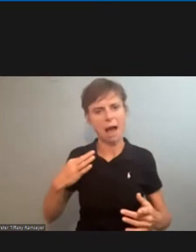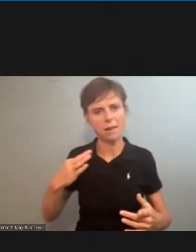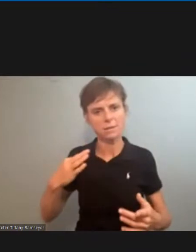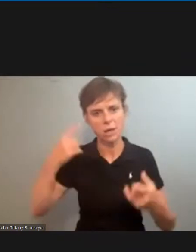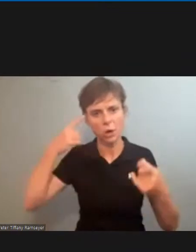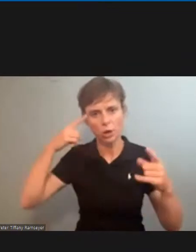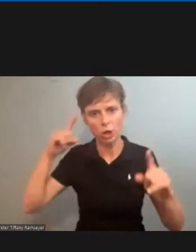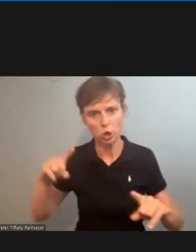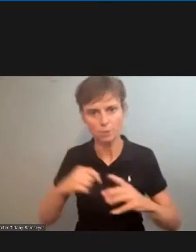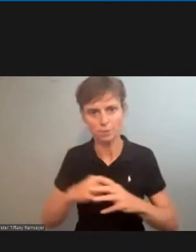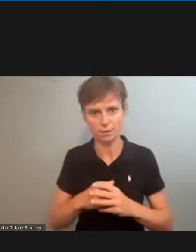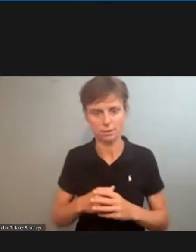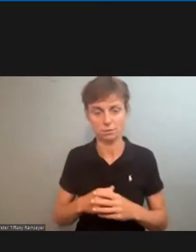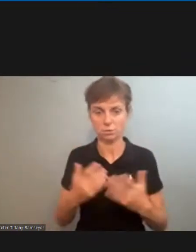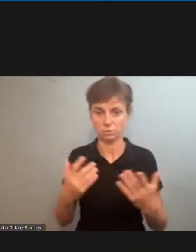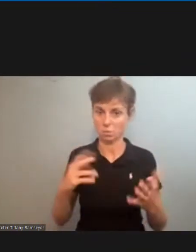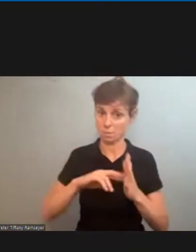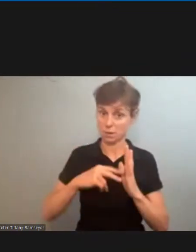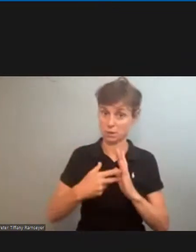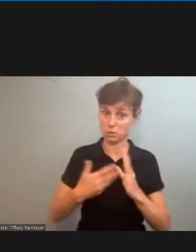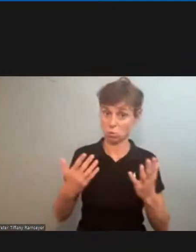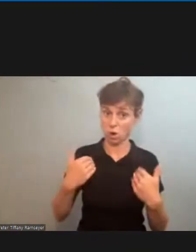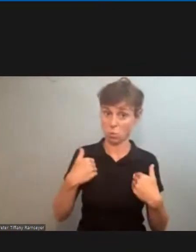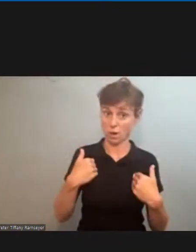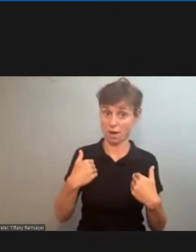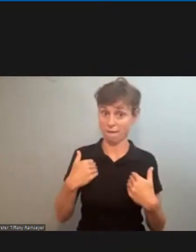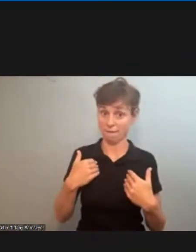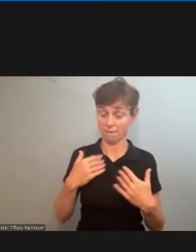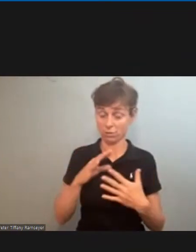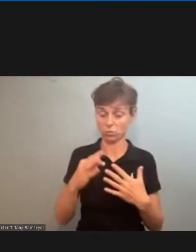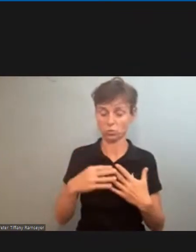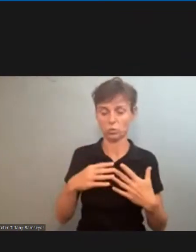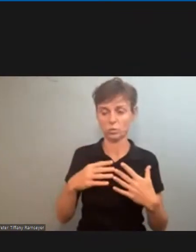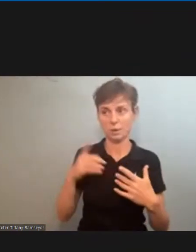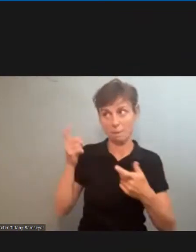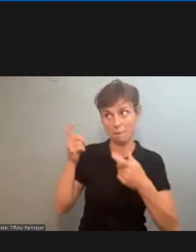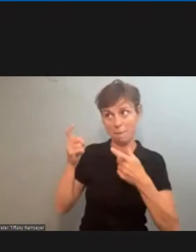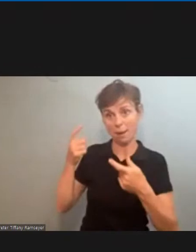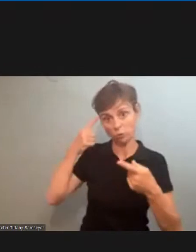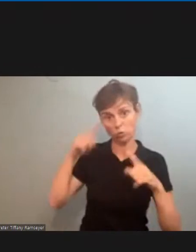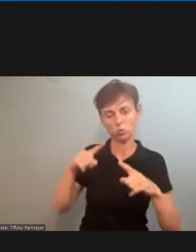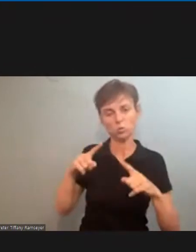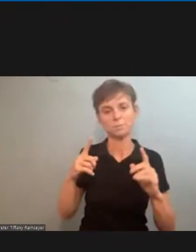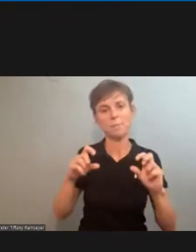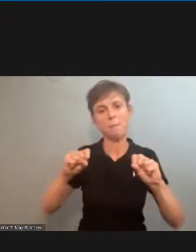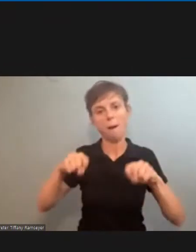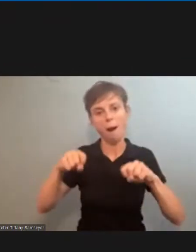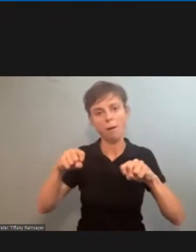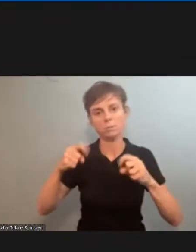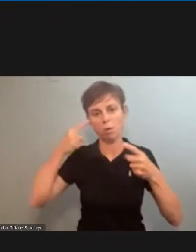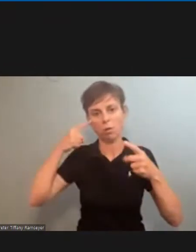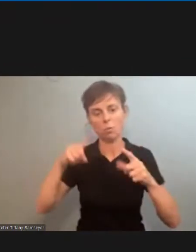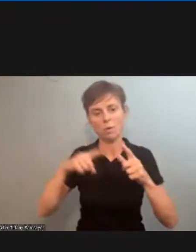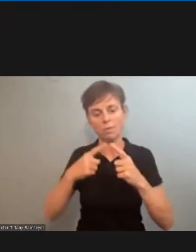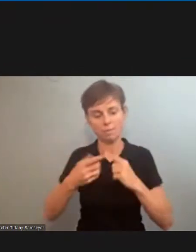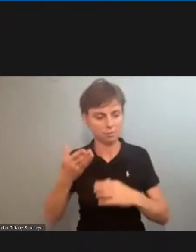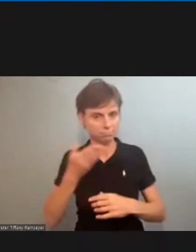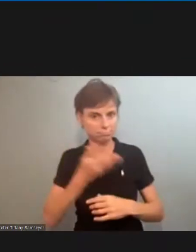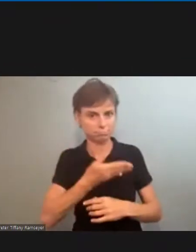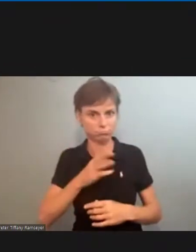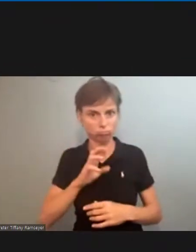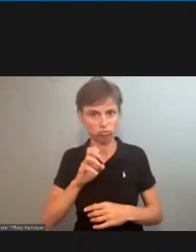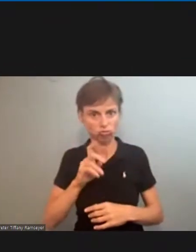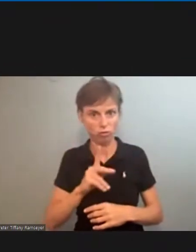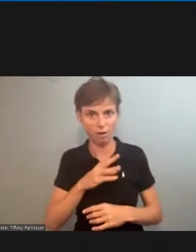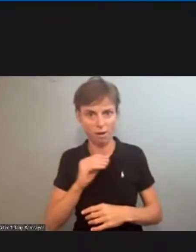mean by that we have a couple choices we either reach an agreement with management called a tentative agreement we then turn it over to the rank and file committee if we